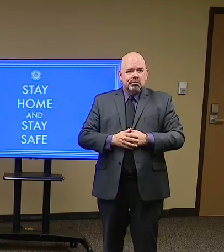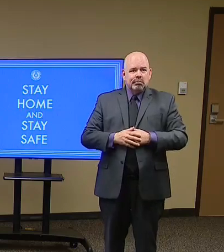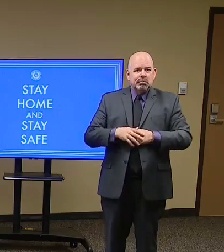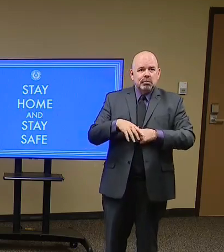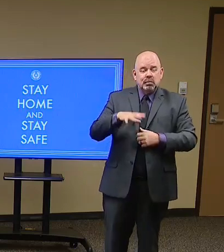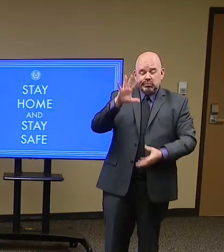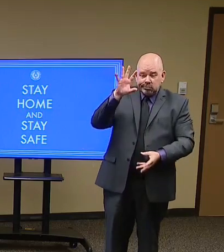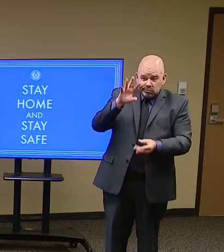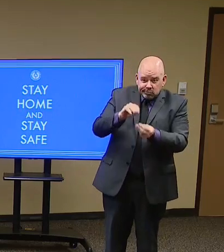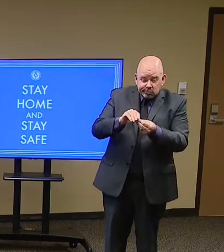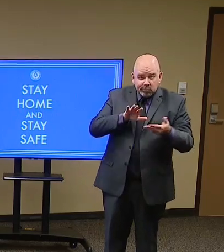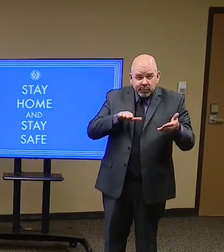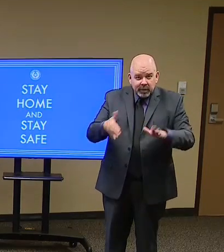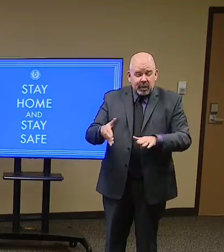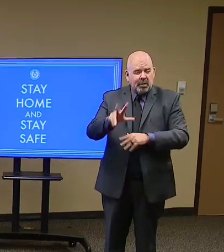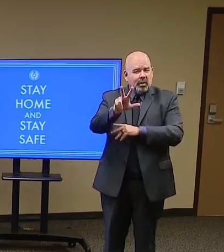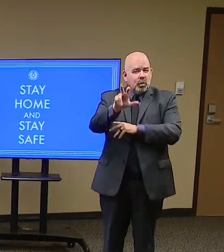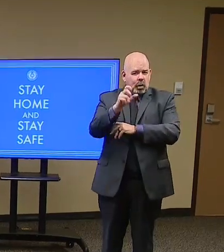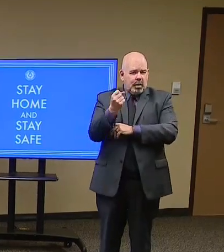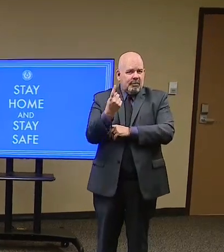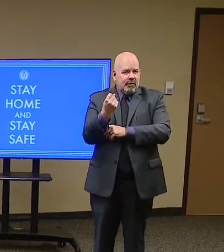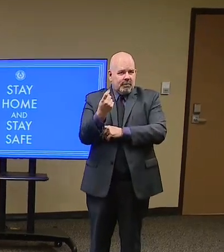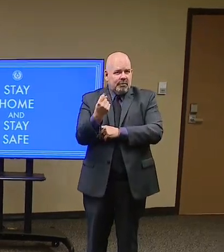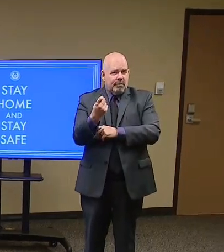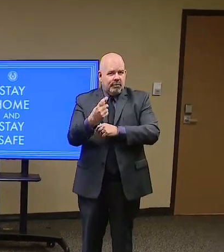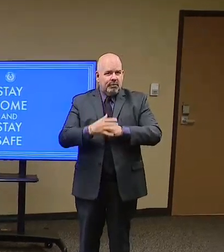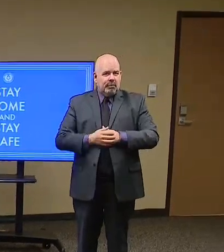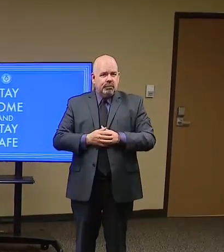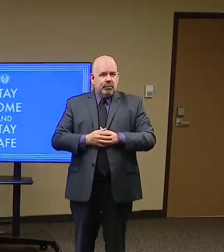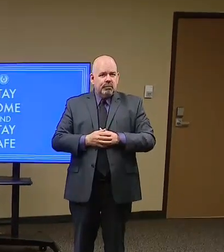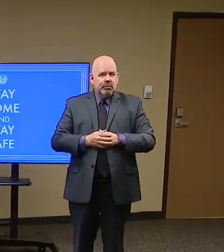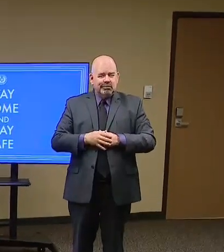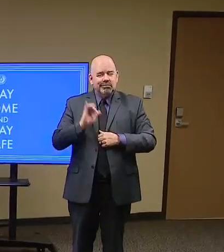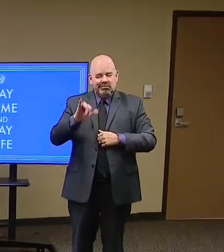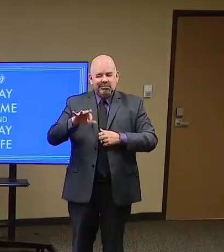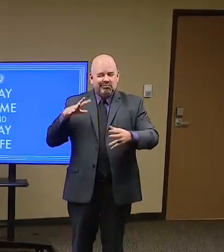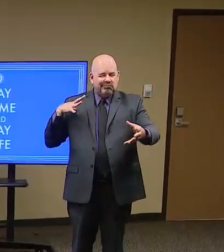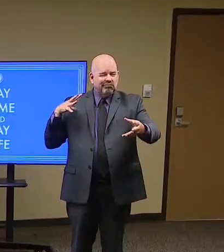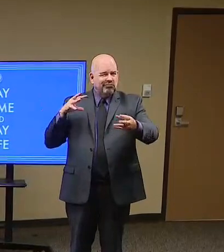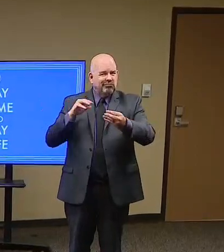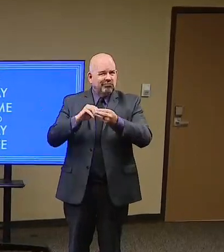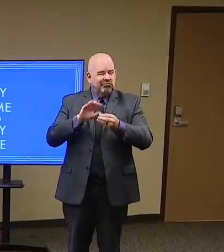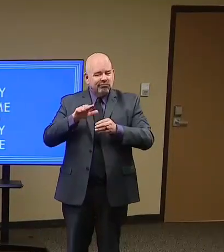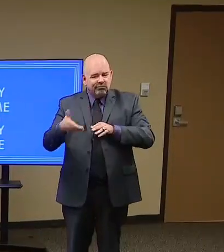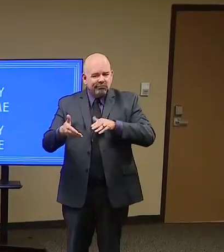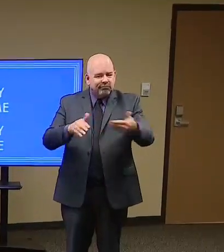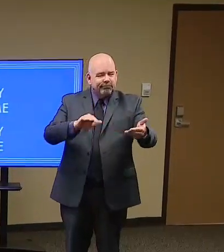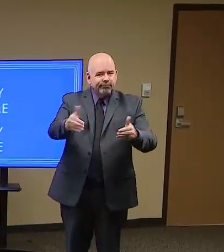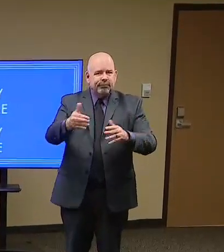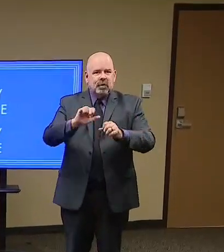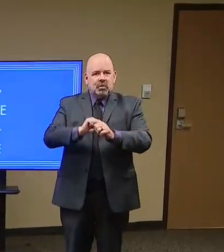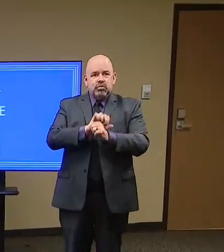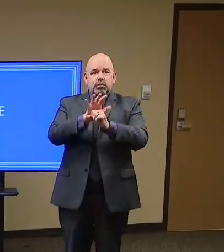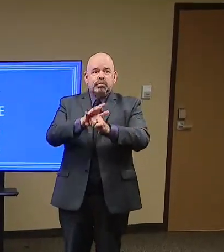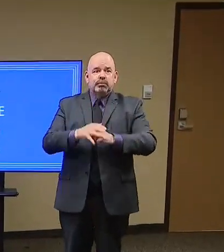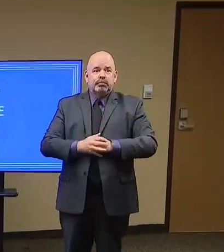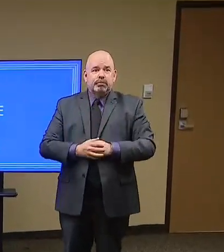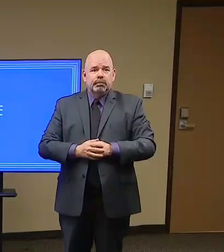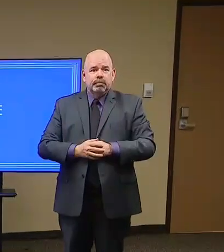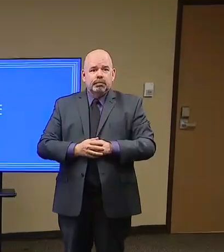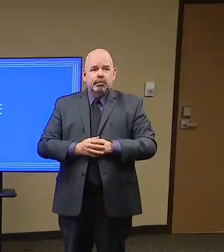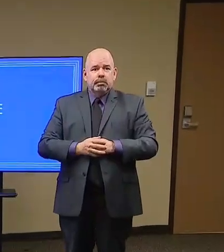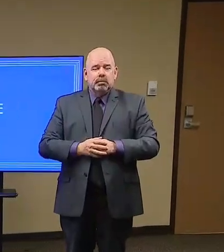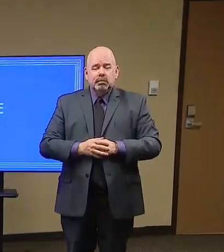neighbors who died from COVID. But I don't, as we said a month ago, we don't want you to focus as much on